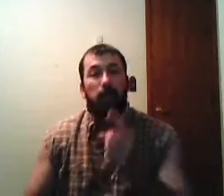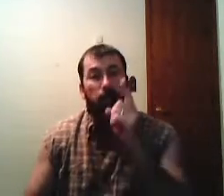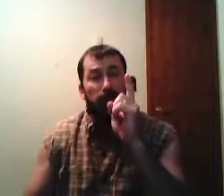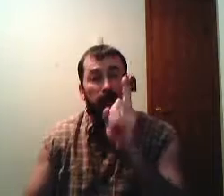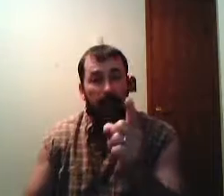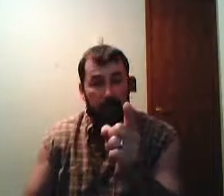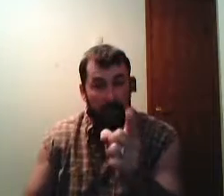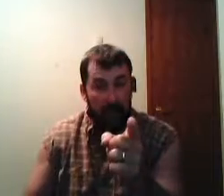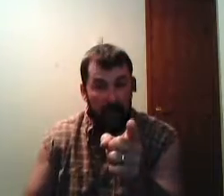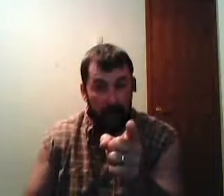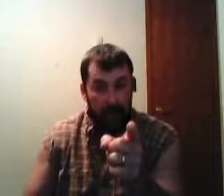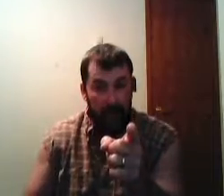prophetic to tell you